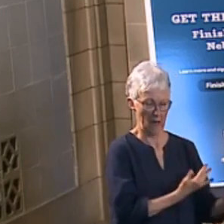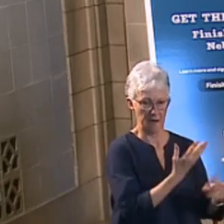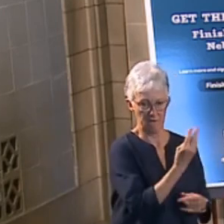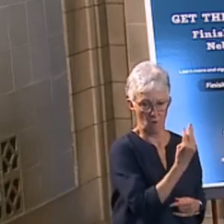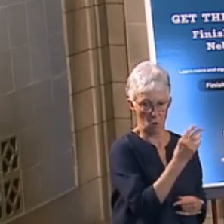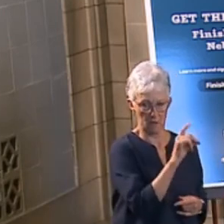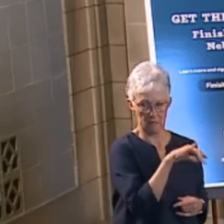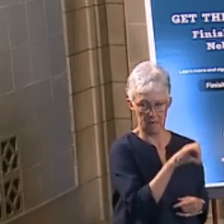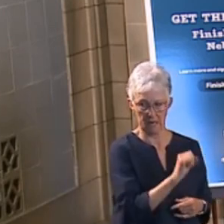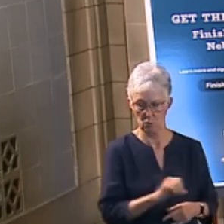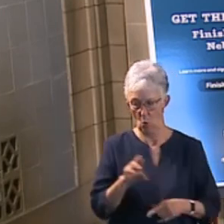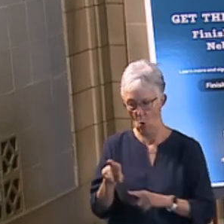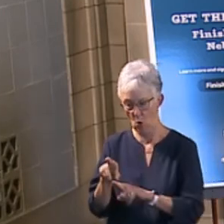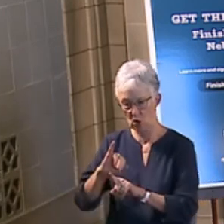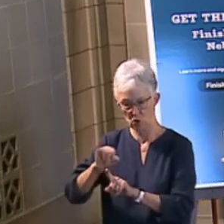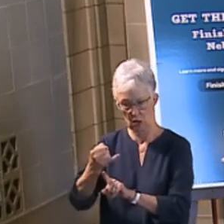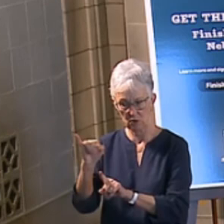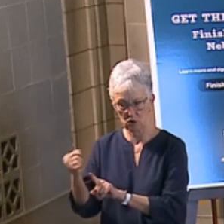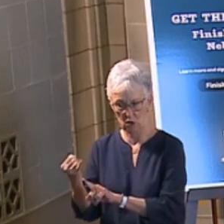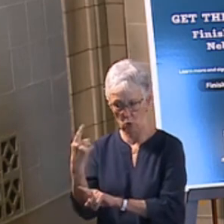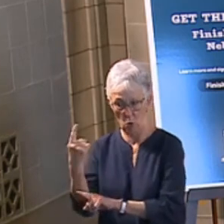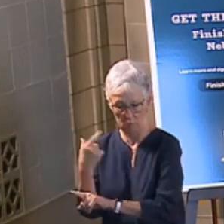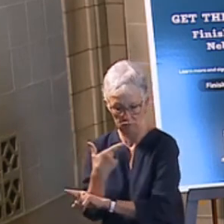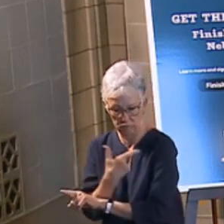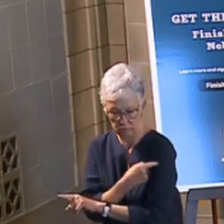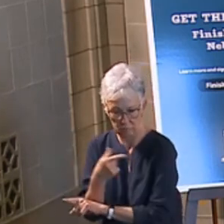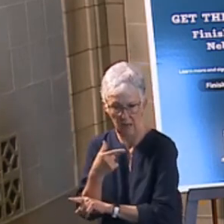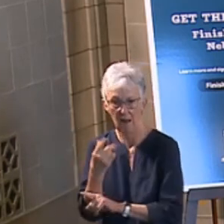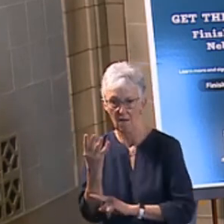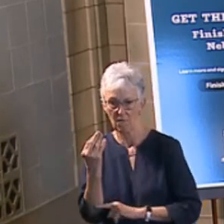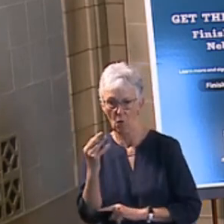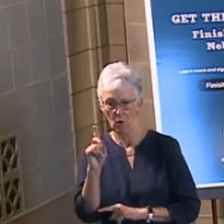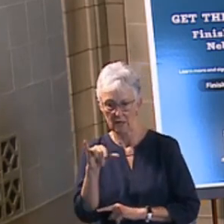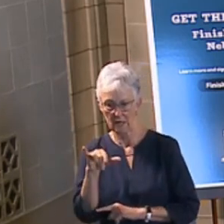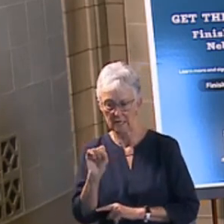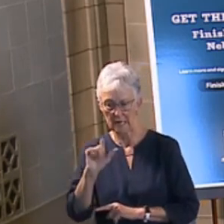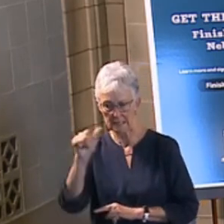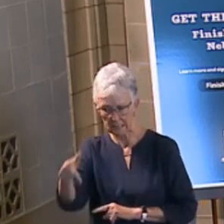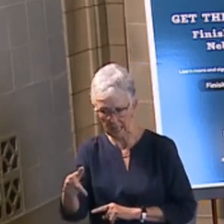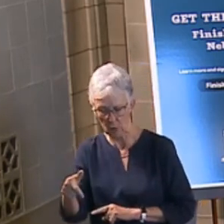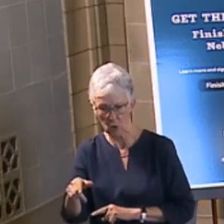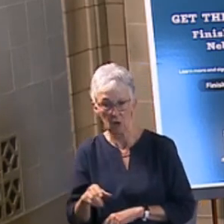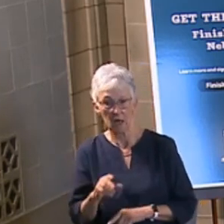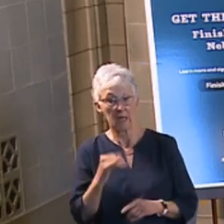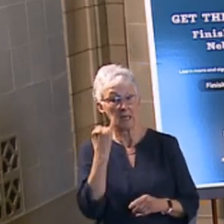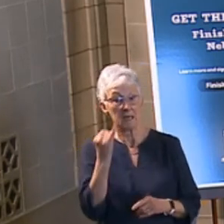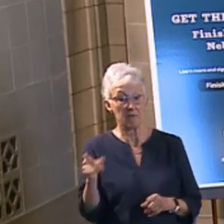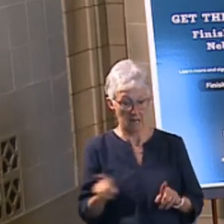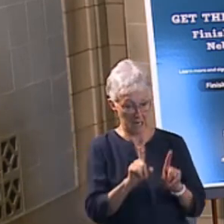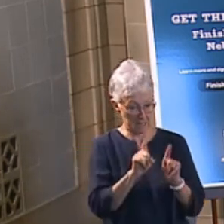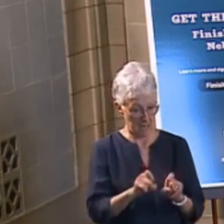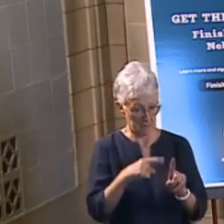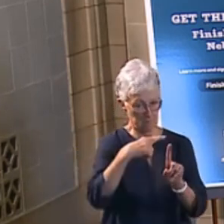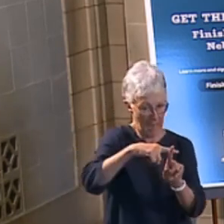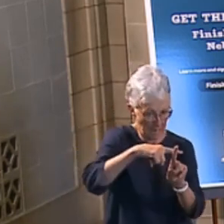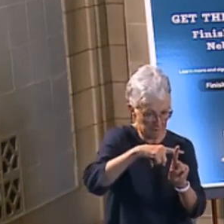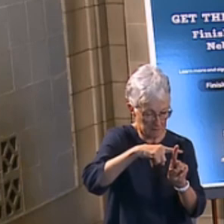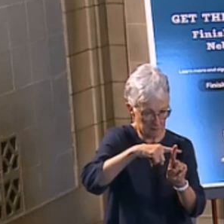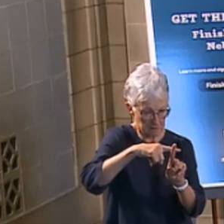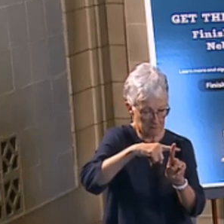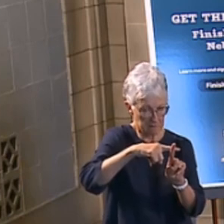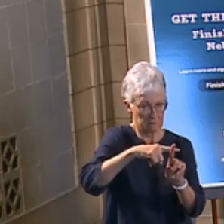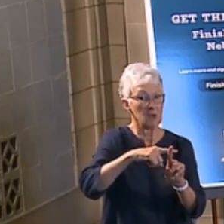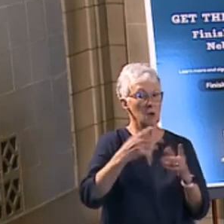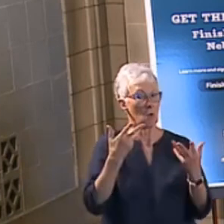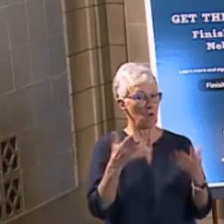Johnson & Johnson and 14 days after that, then test positive. So we have identified, not confirmed,